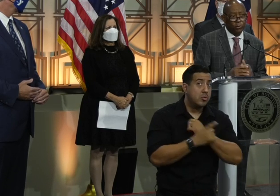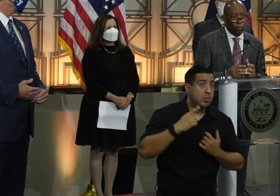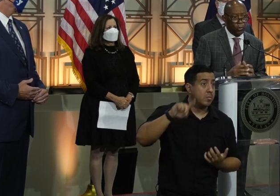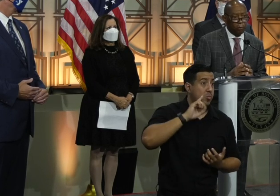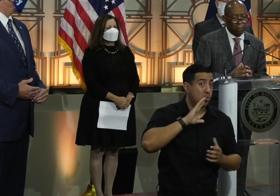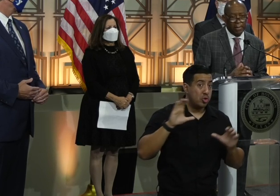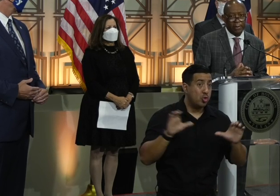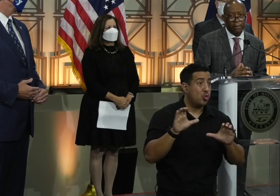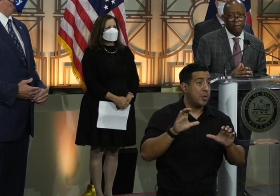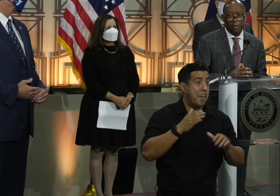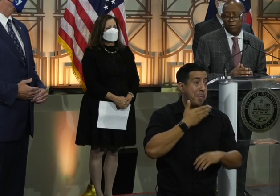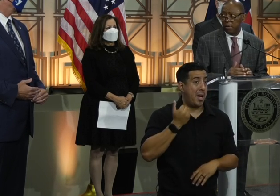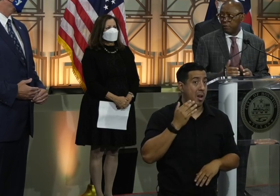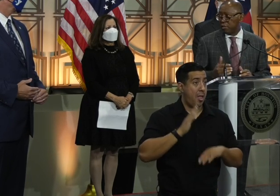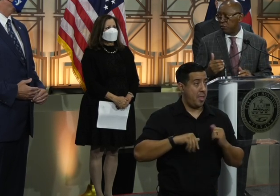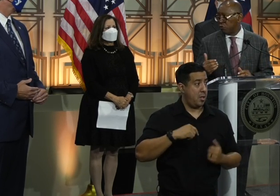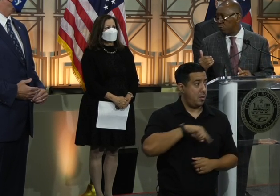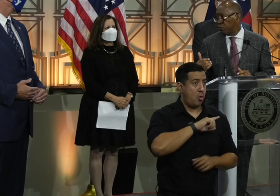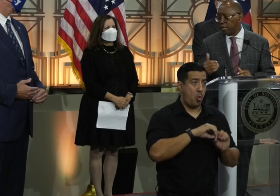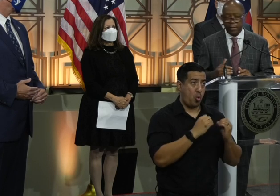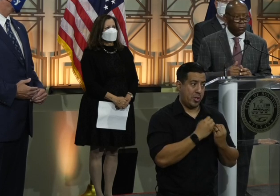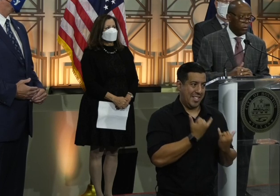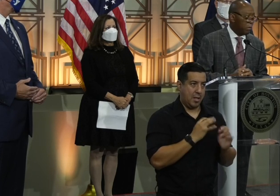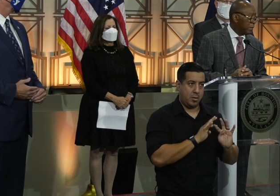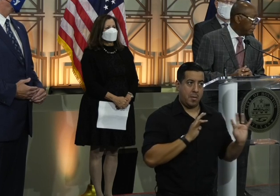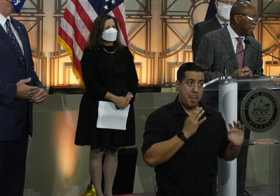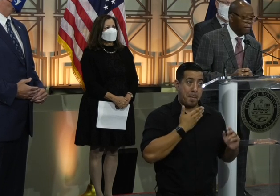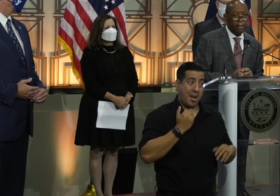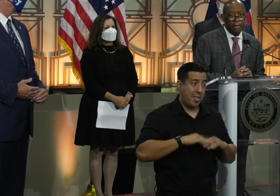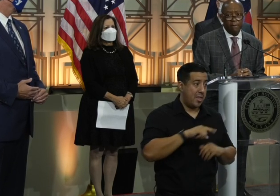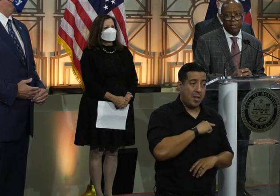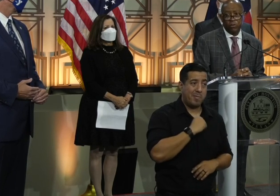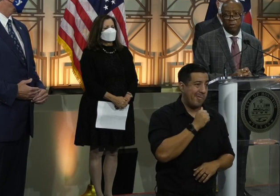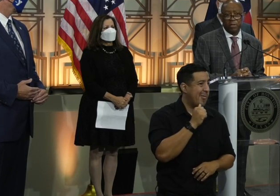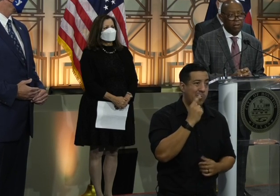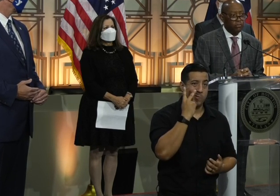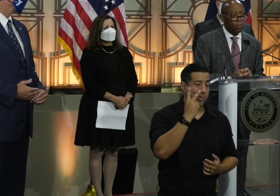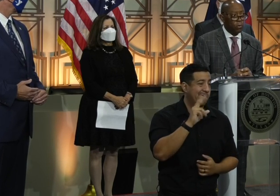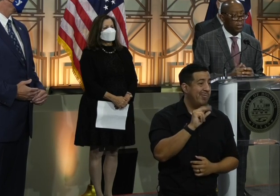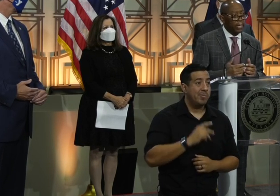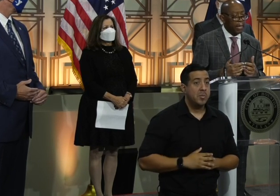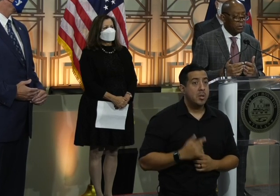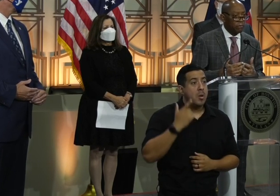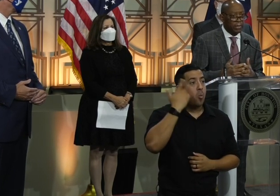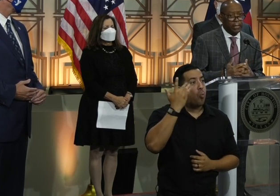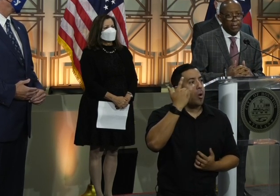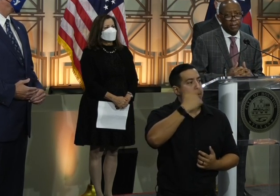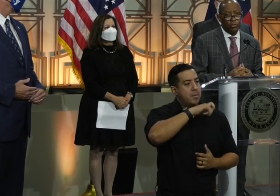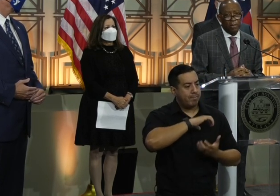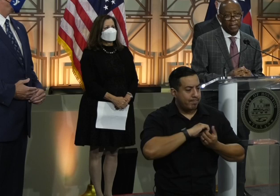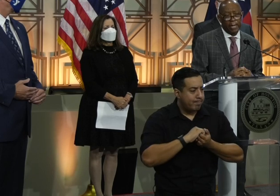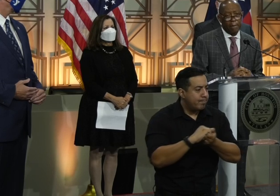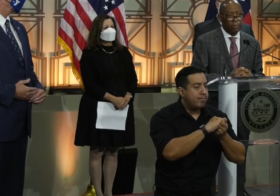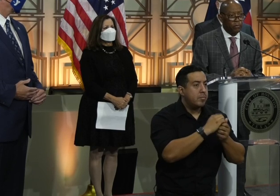this work better than the organizations who are standing with me today, and they do it because they work collaboratively